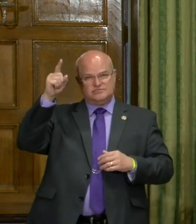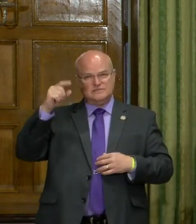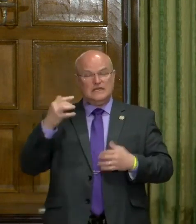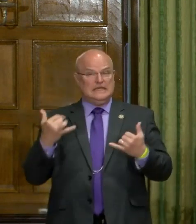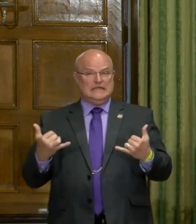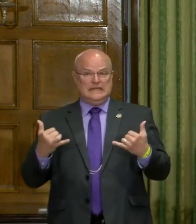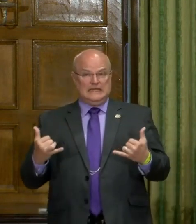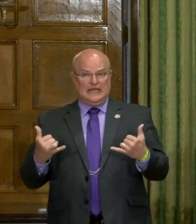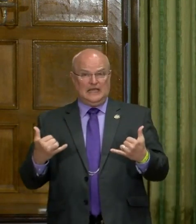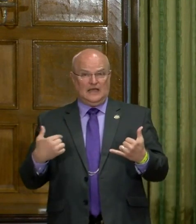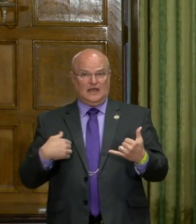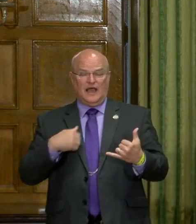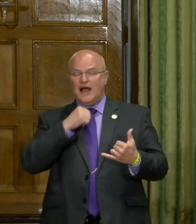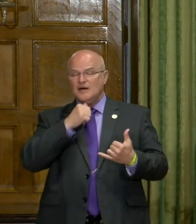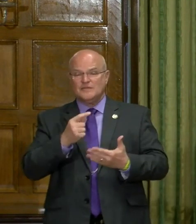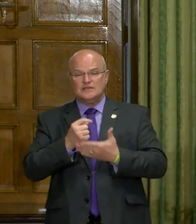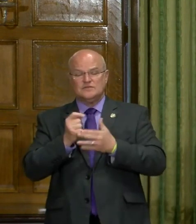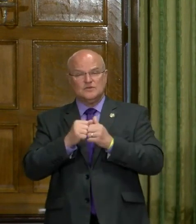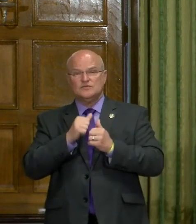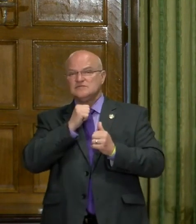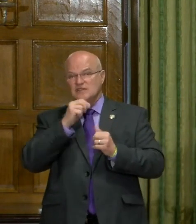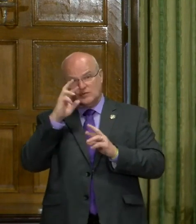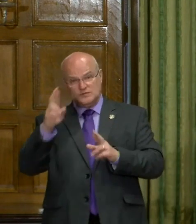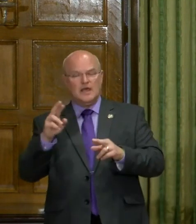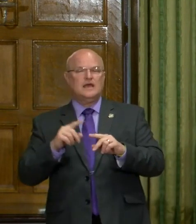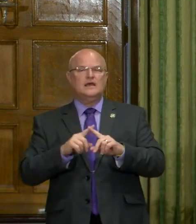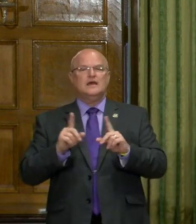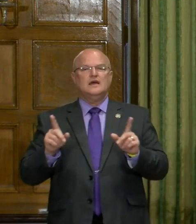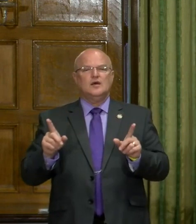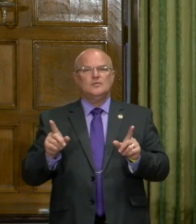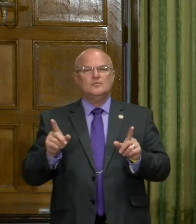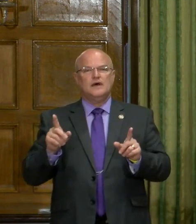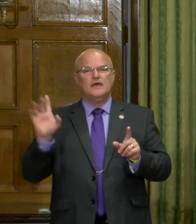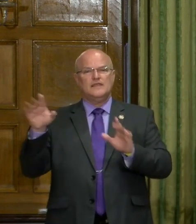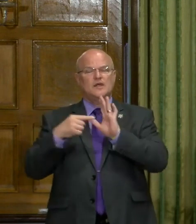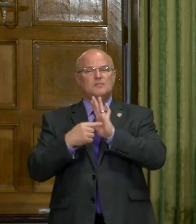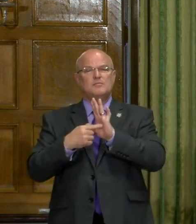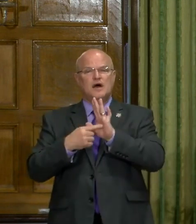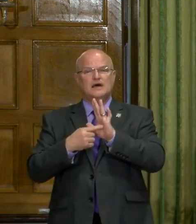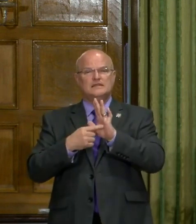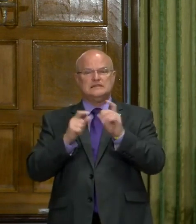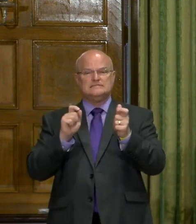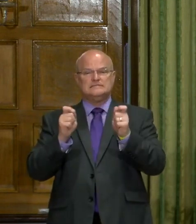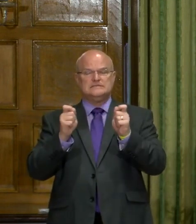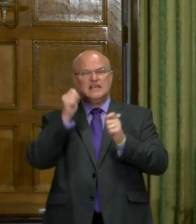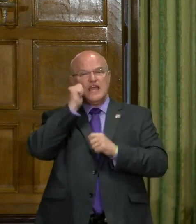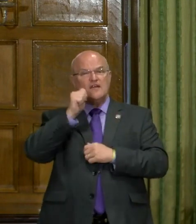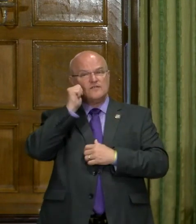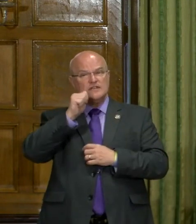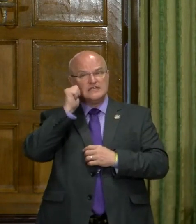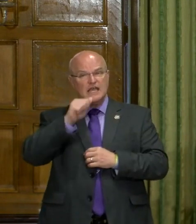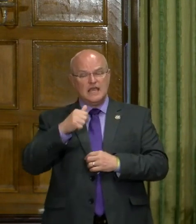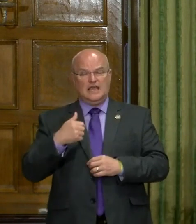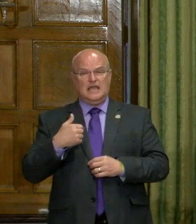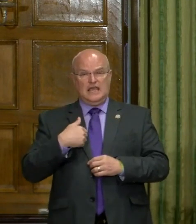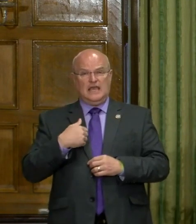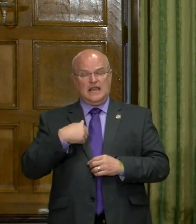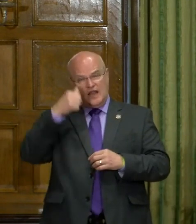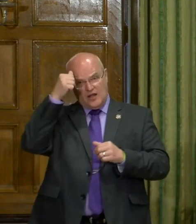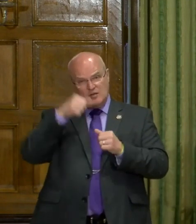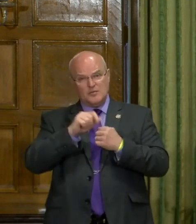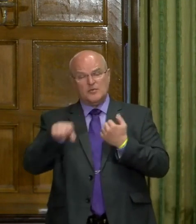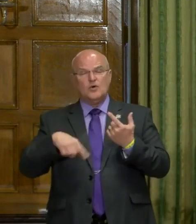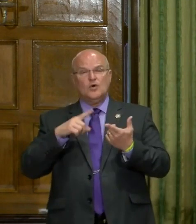Now, I'm not treating that with disrespect, but, uh, their modeling adjust every day. And I do